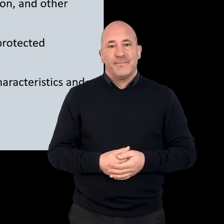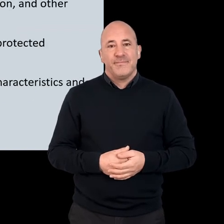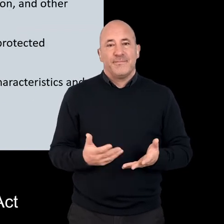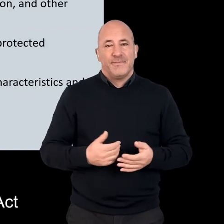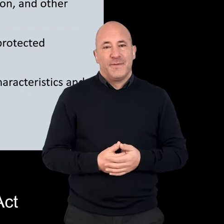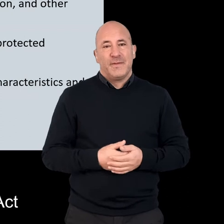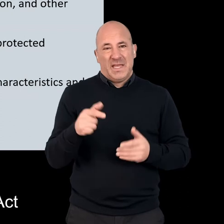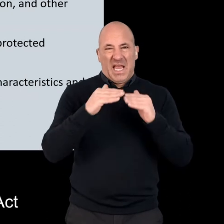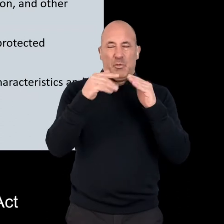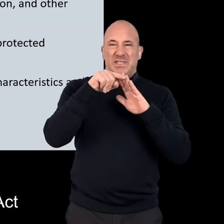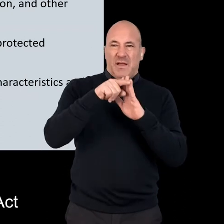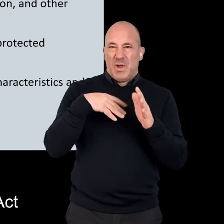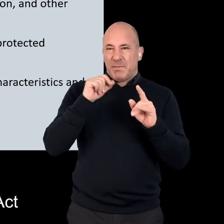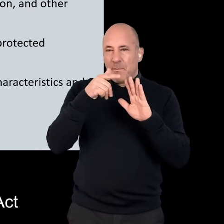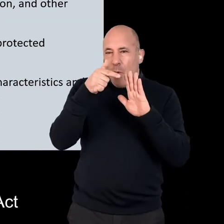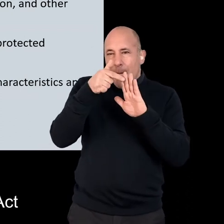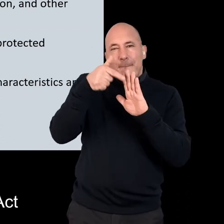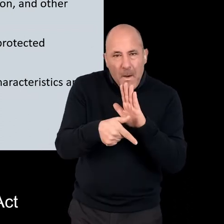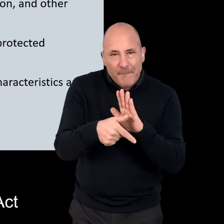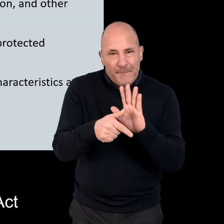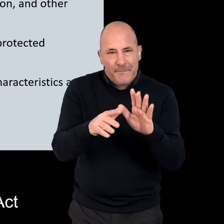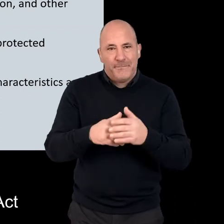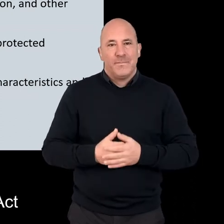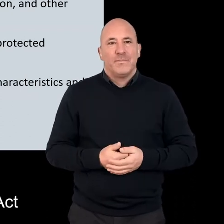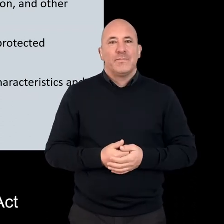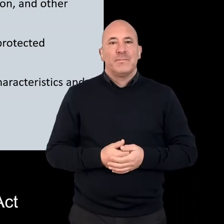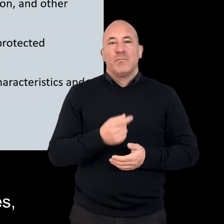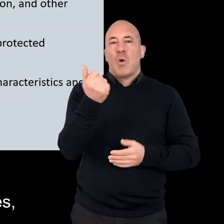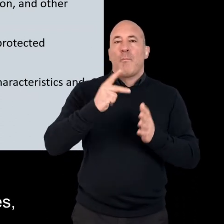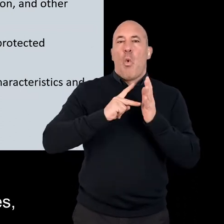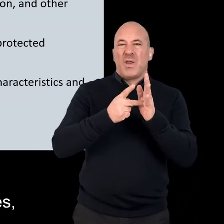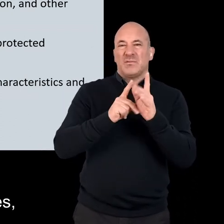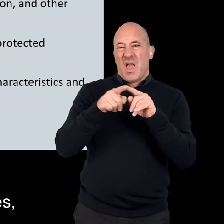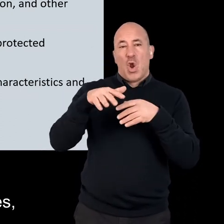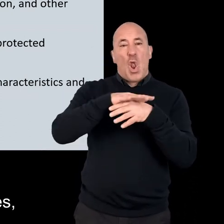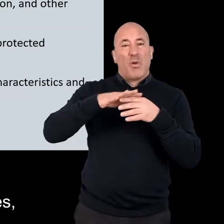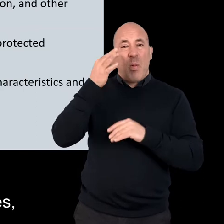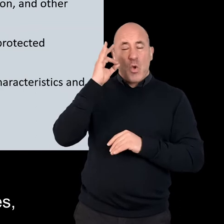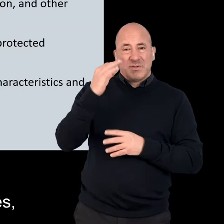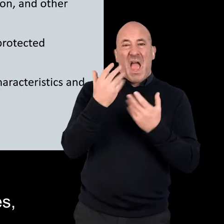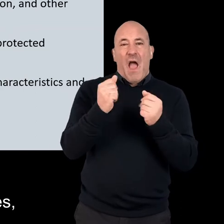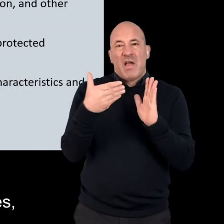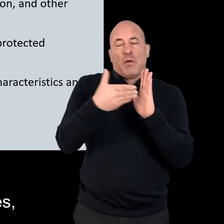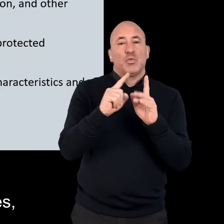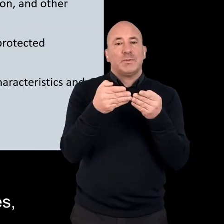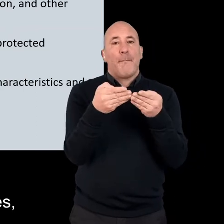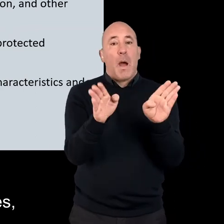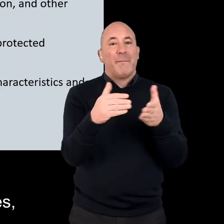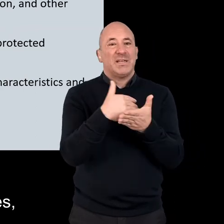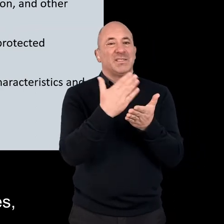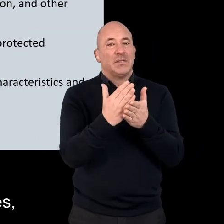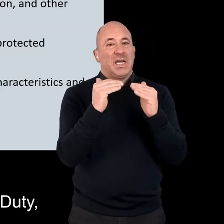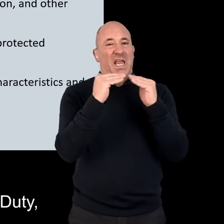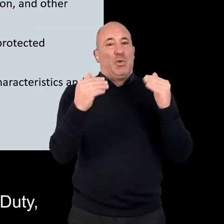And if we take a look in more detail at the Equality Act, for some organisations, which includes local